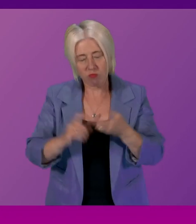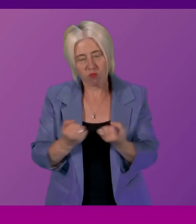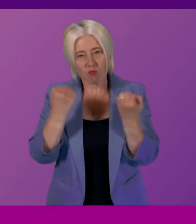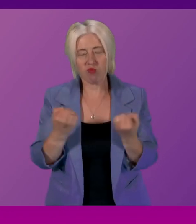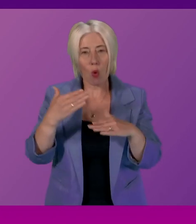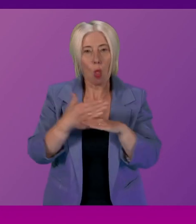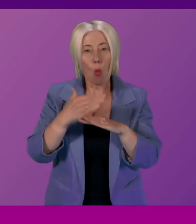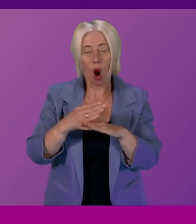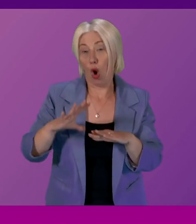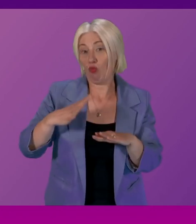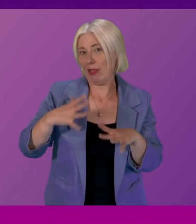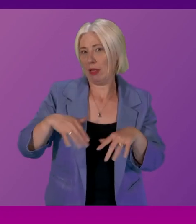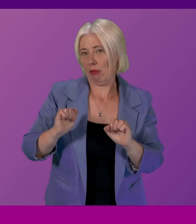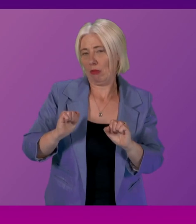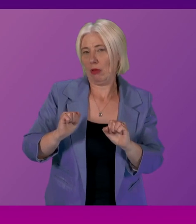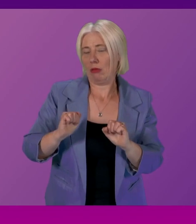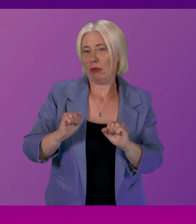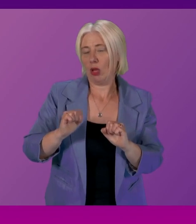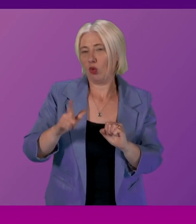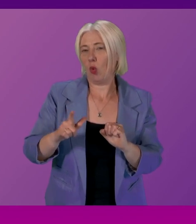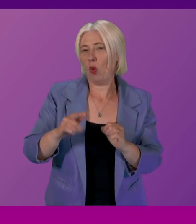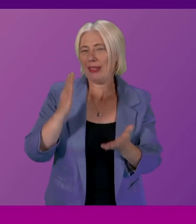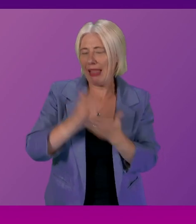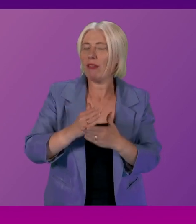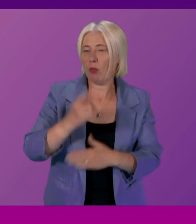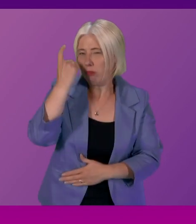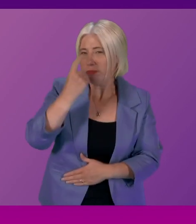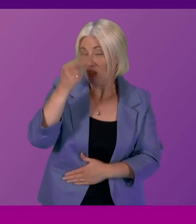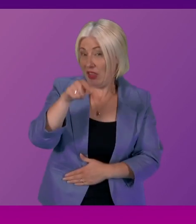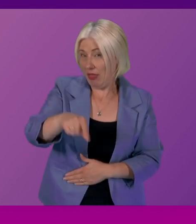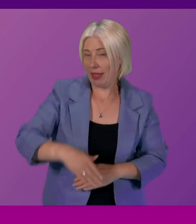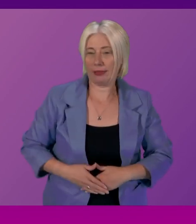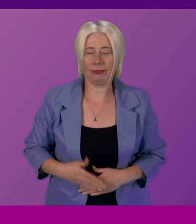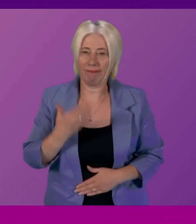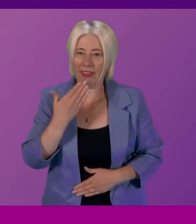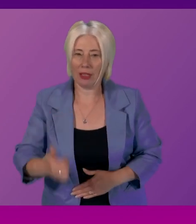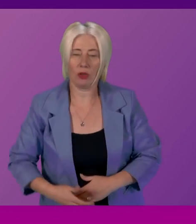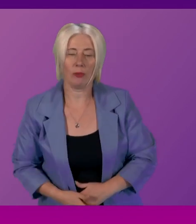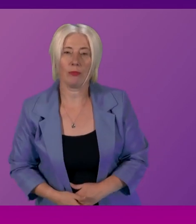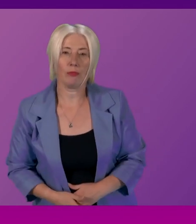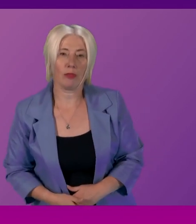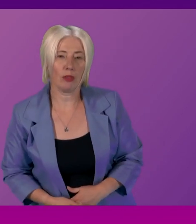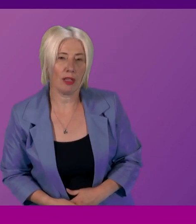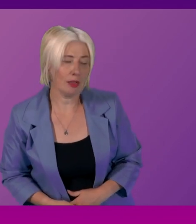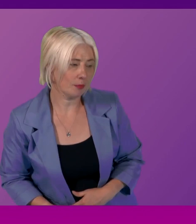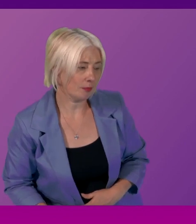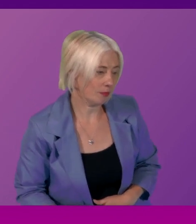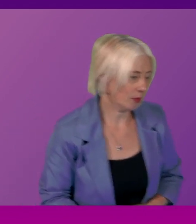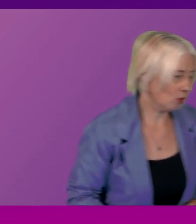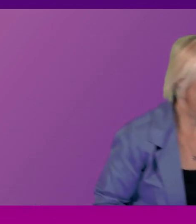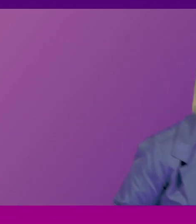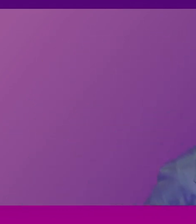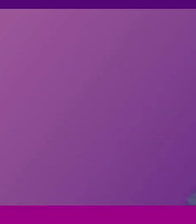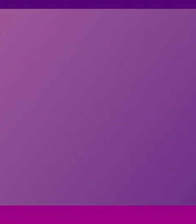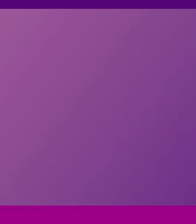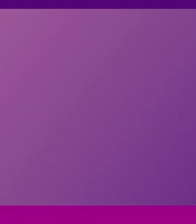already underway so in short we'll absolutely give that consideration thank you first minister thanks we're going